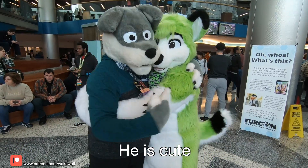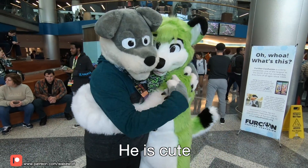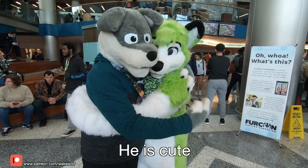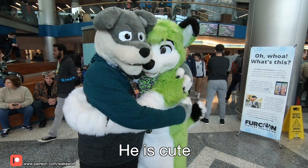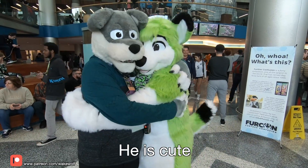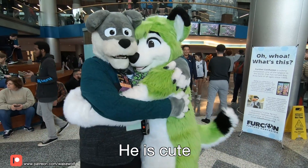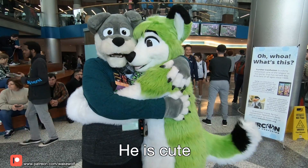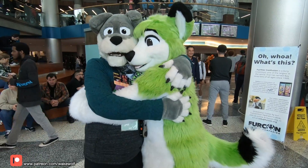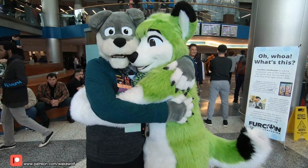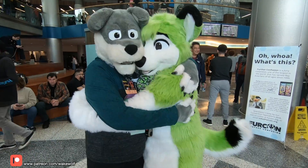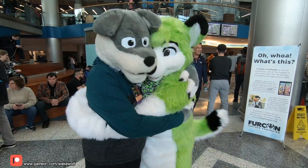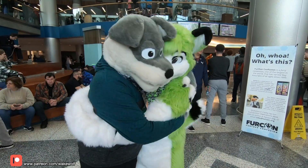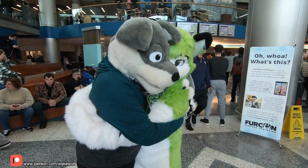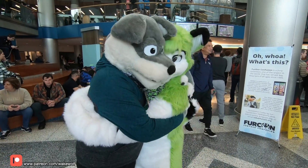You're very cute That's what you say